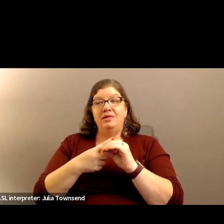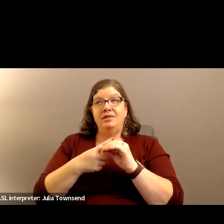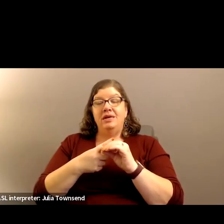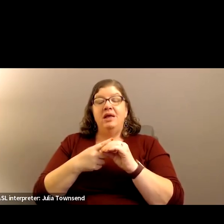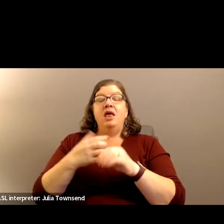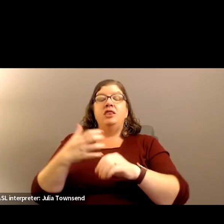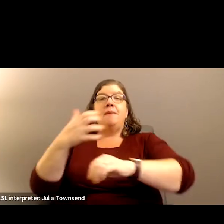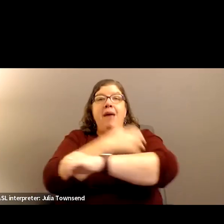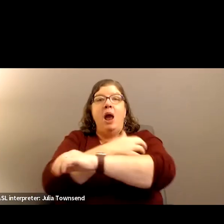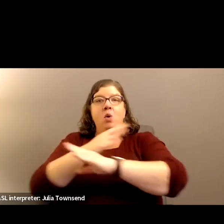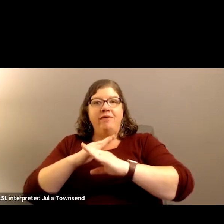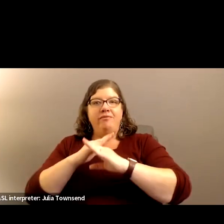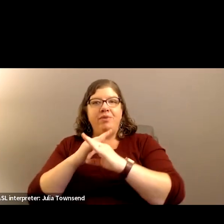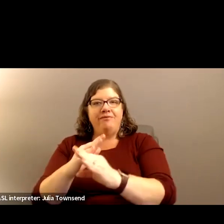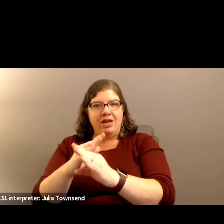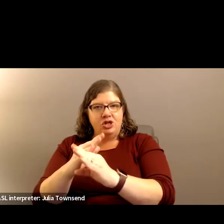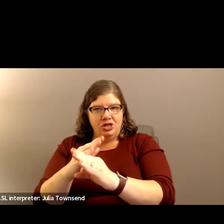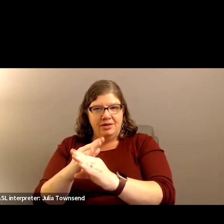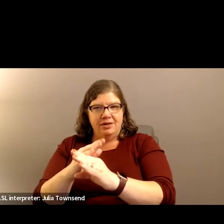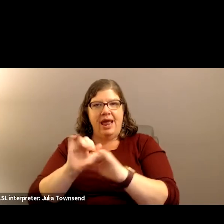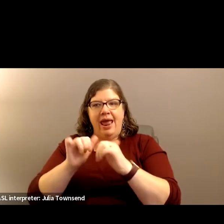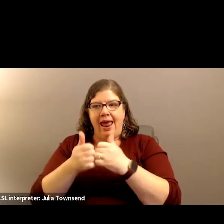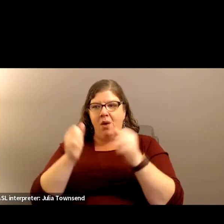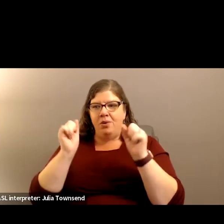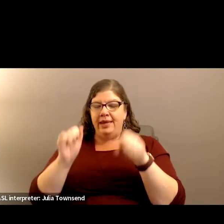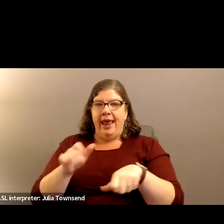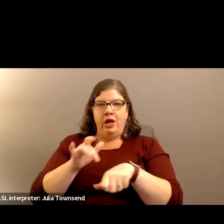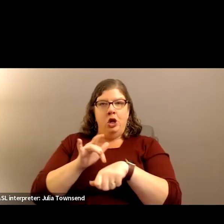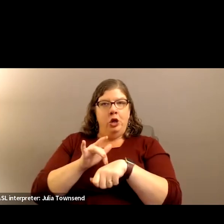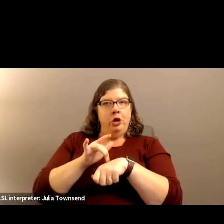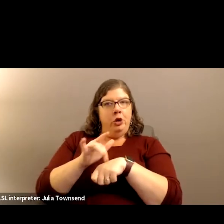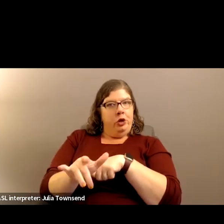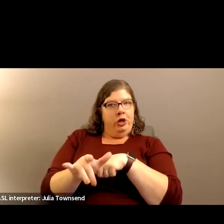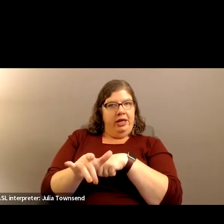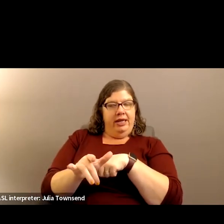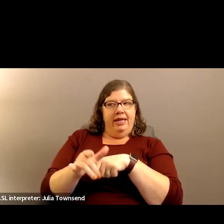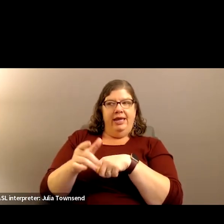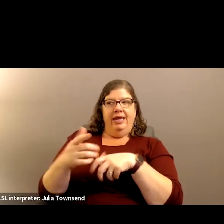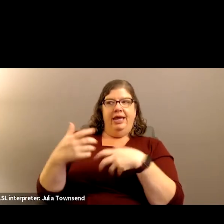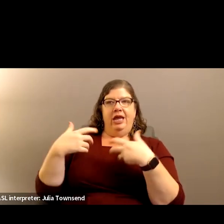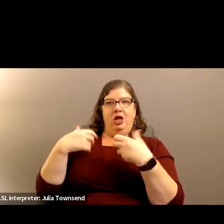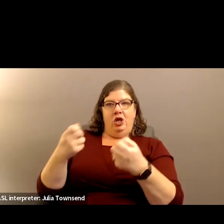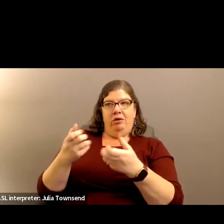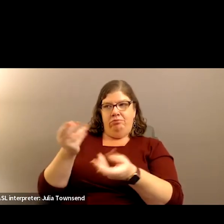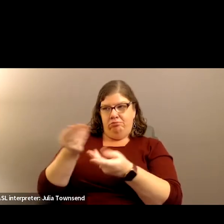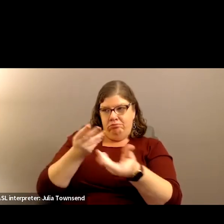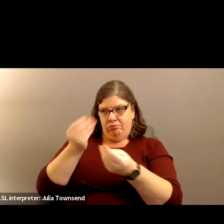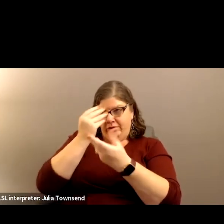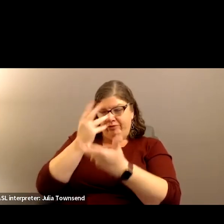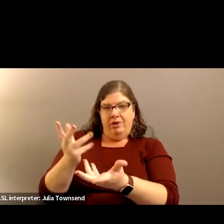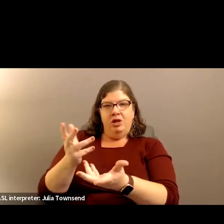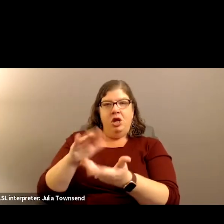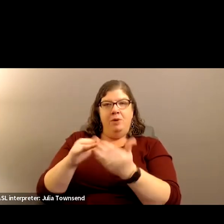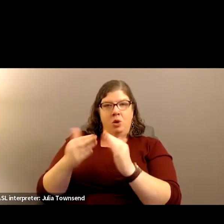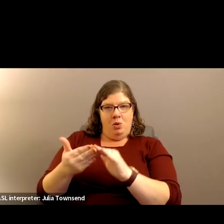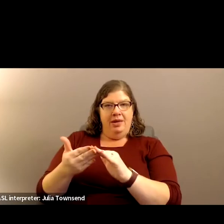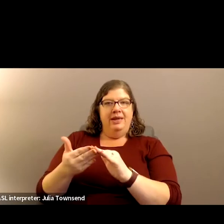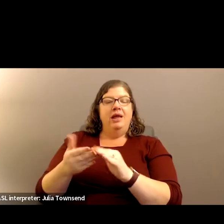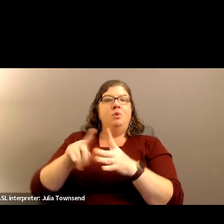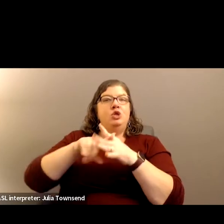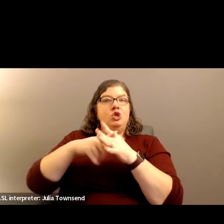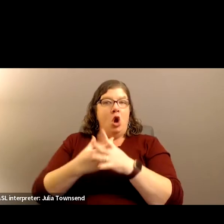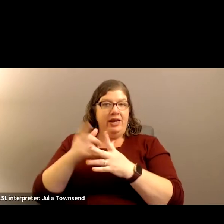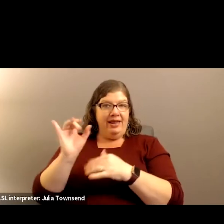in prevention, in terms of how can the early care and community help with